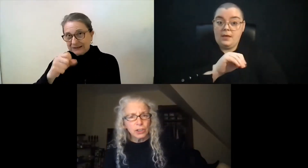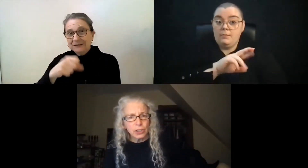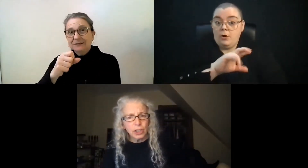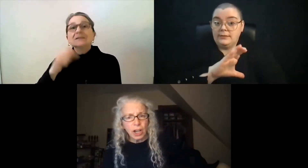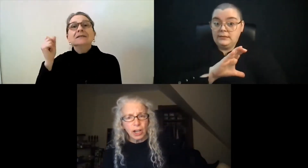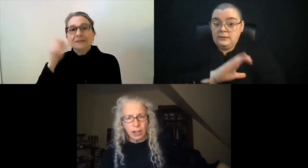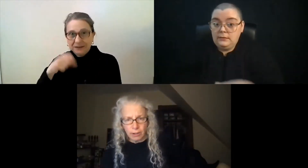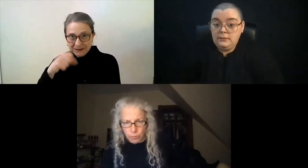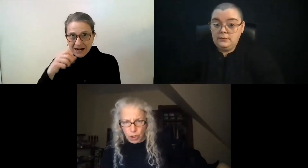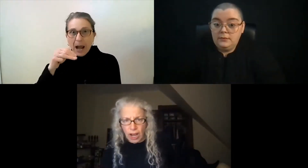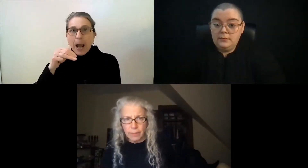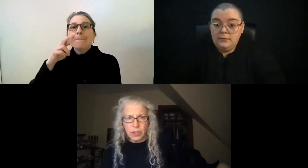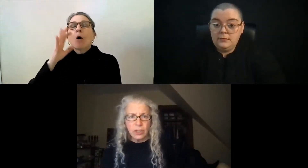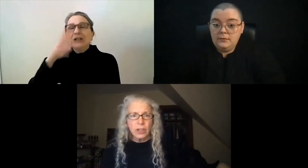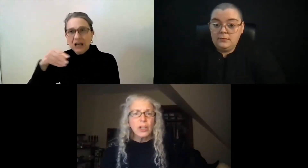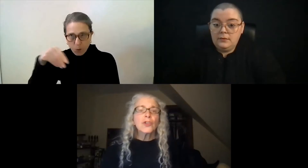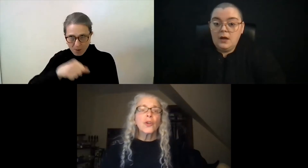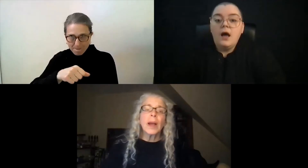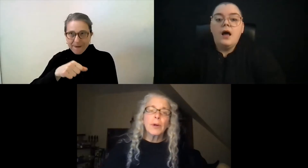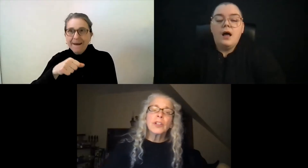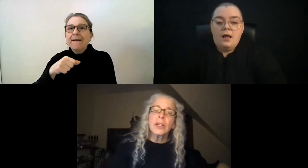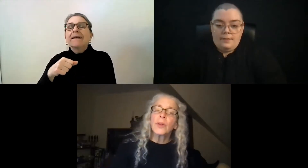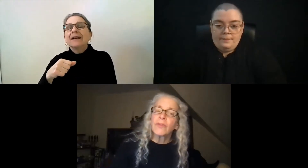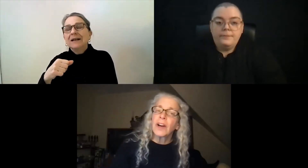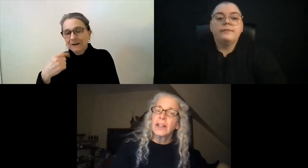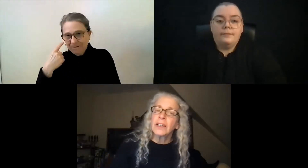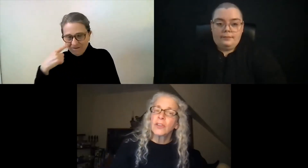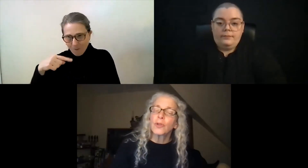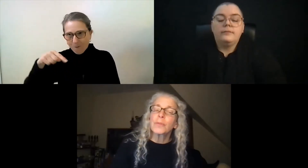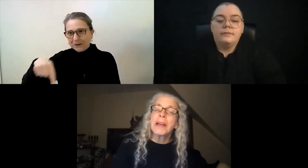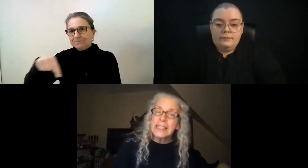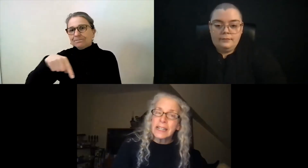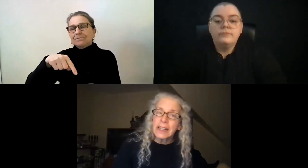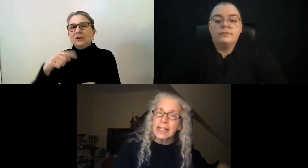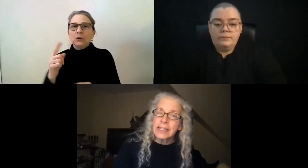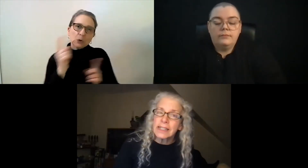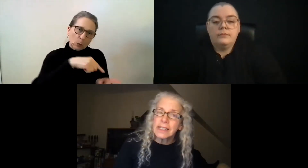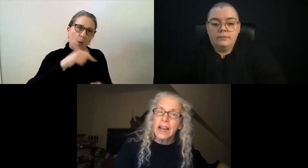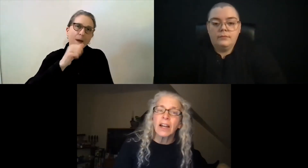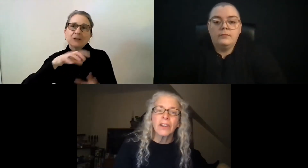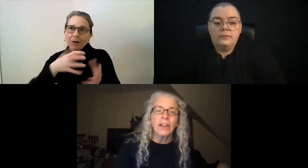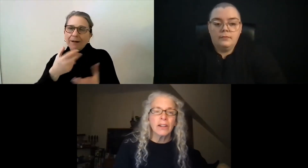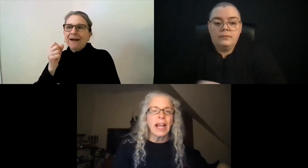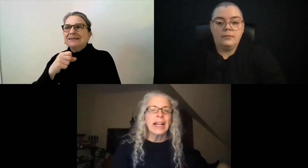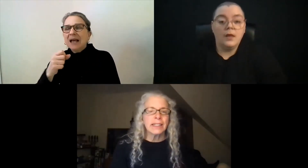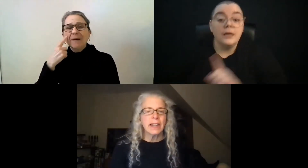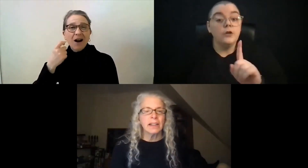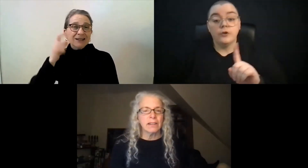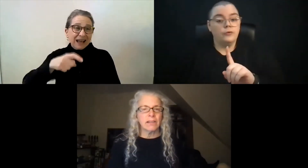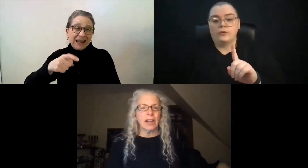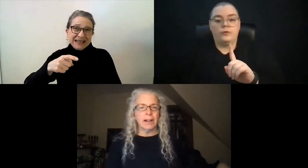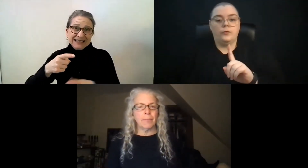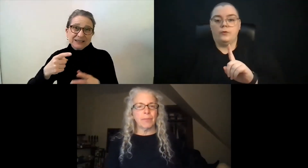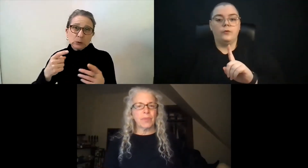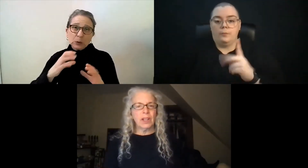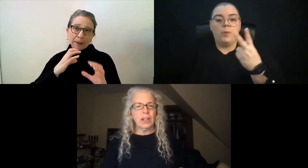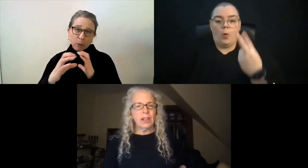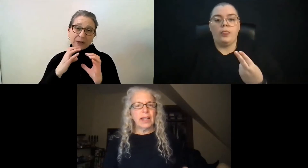jobs. So MRC will fund those basic classes, not the ASL